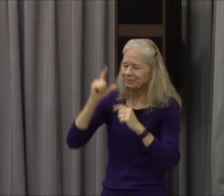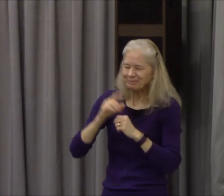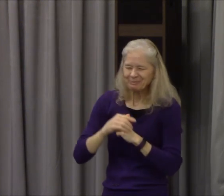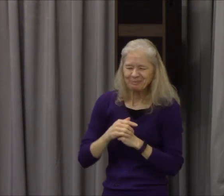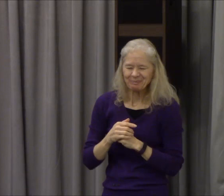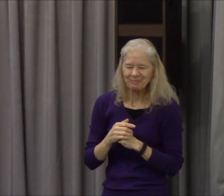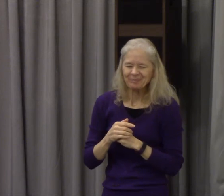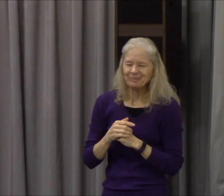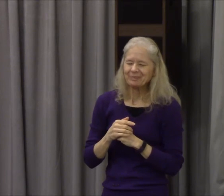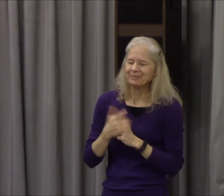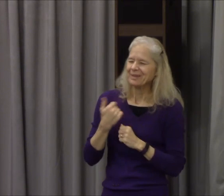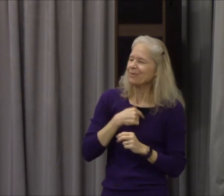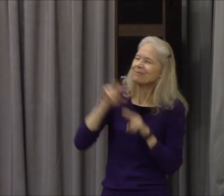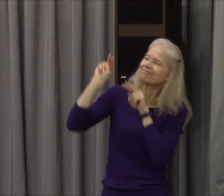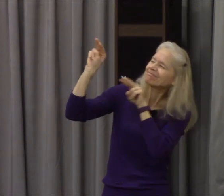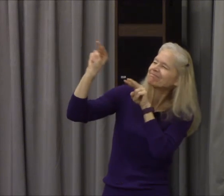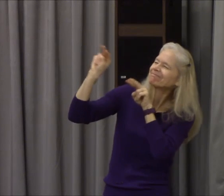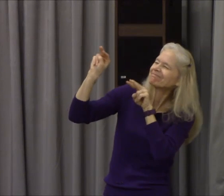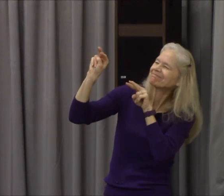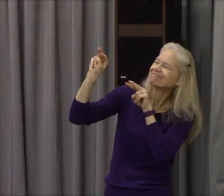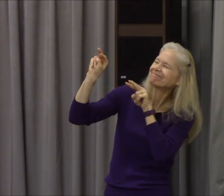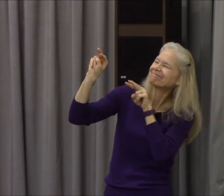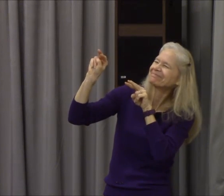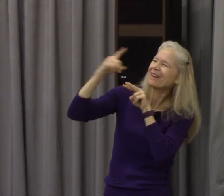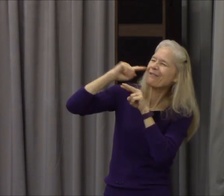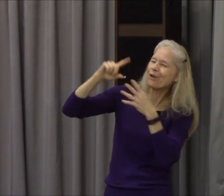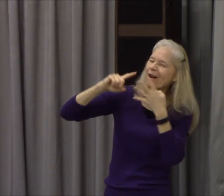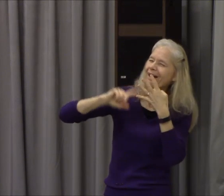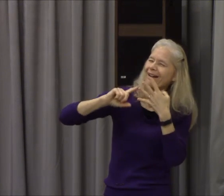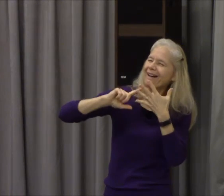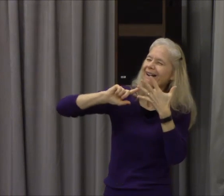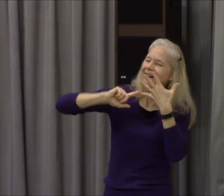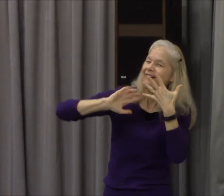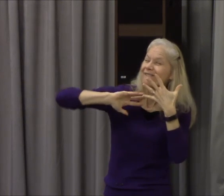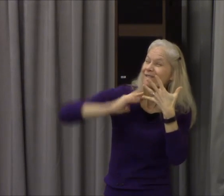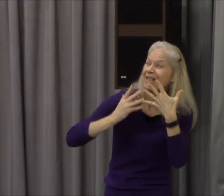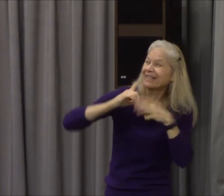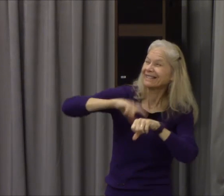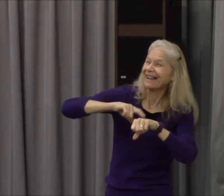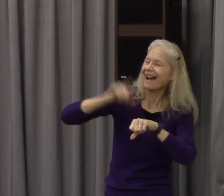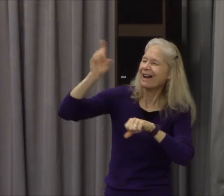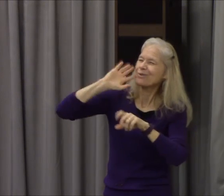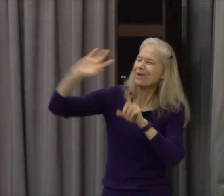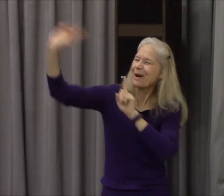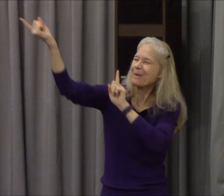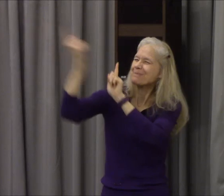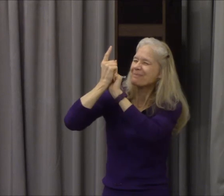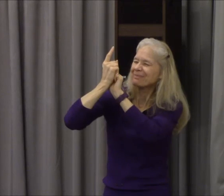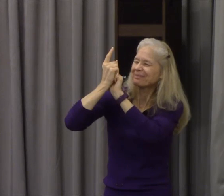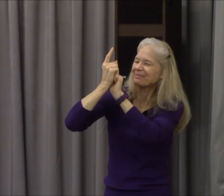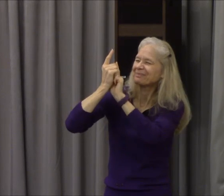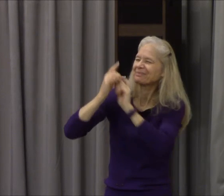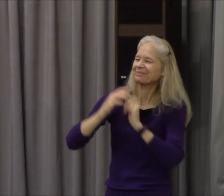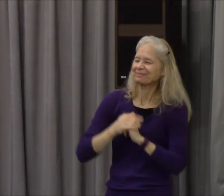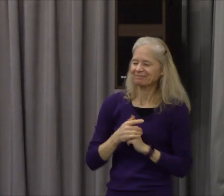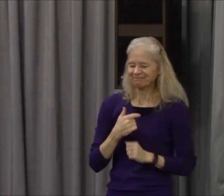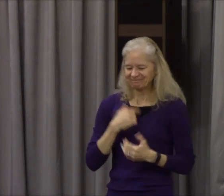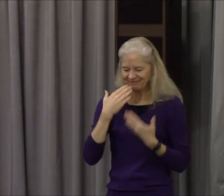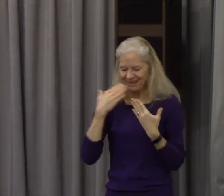return you'll be with us in that way and I pray you will bear our hearts and I thank you for this time of year when we and even